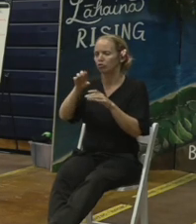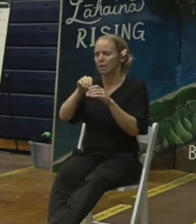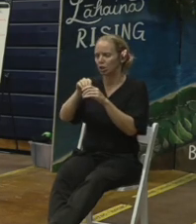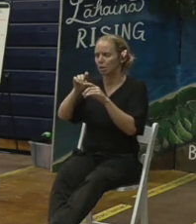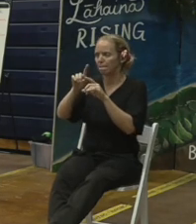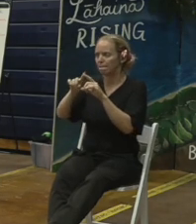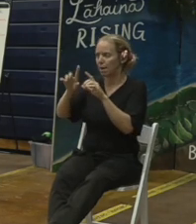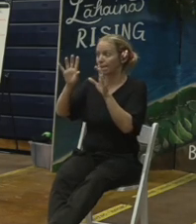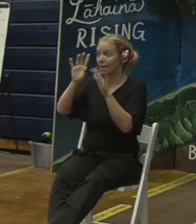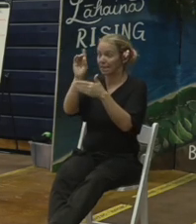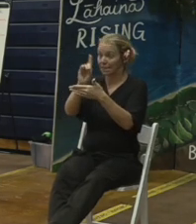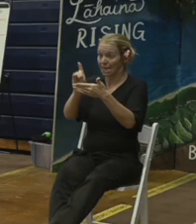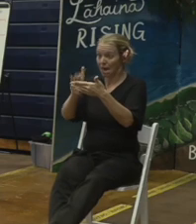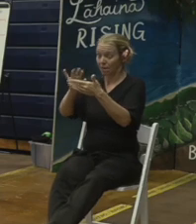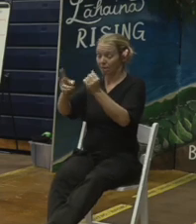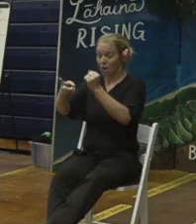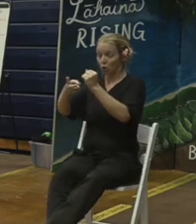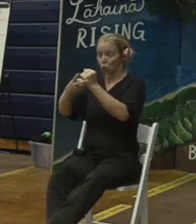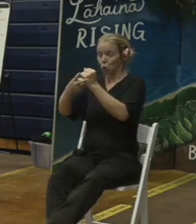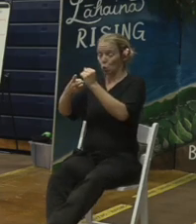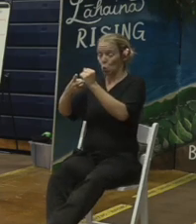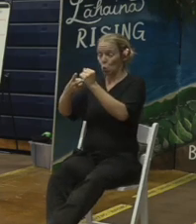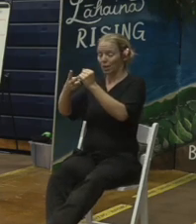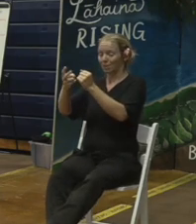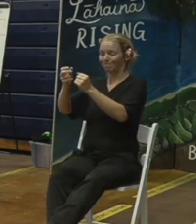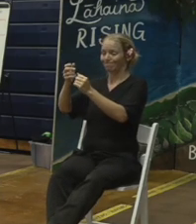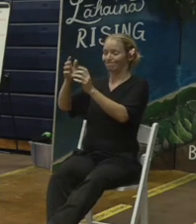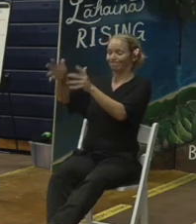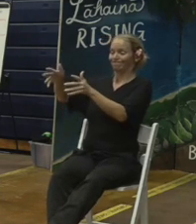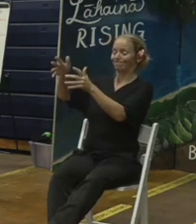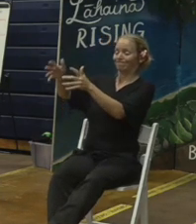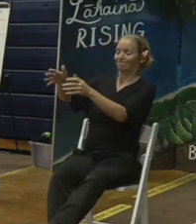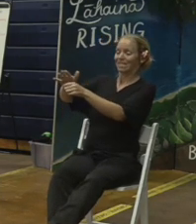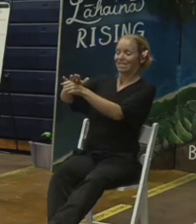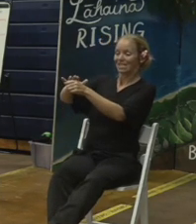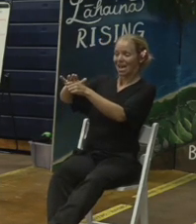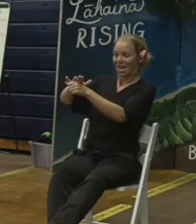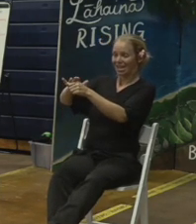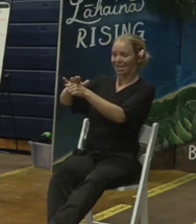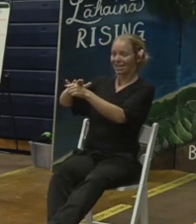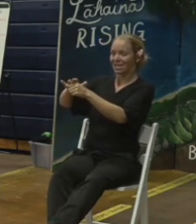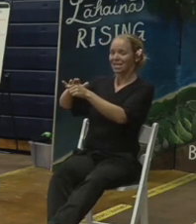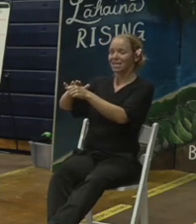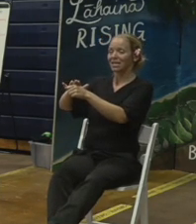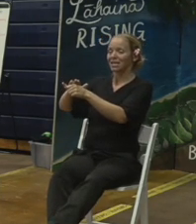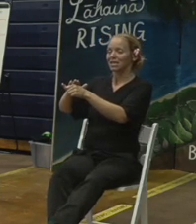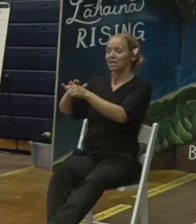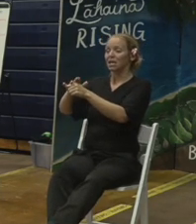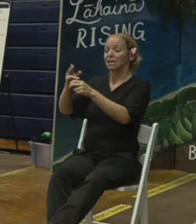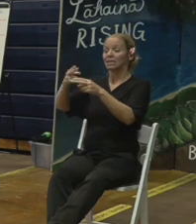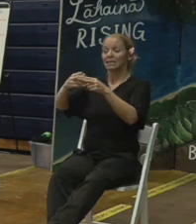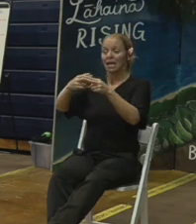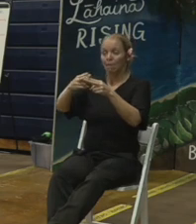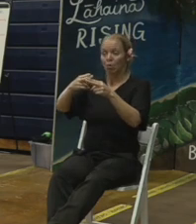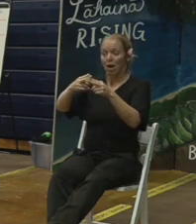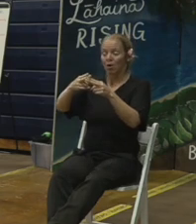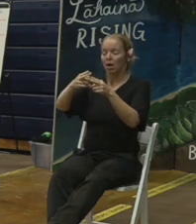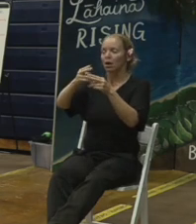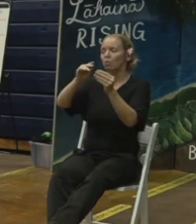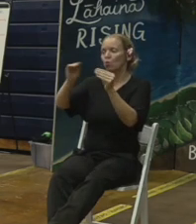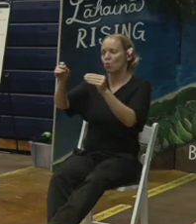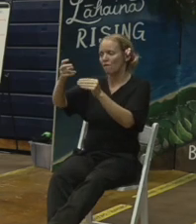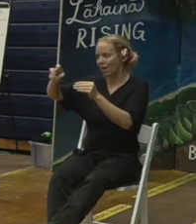site when that material is then moved out of the temporary debris storage site it will be rewrapped